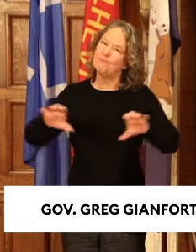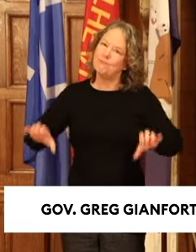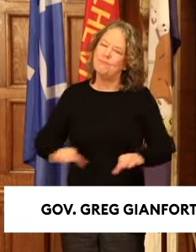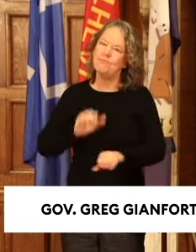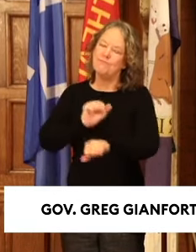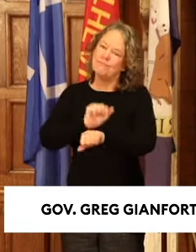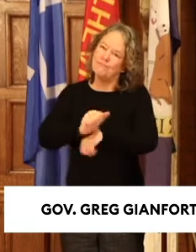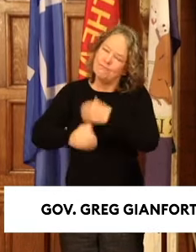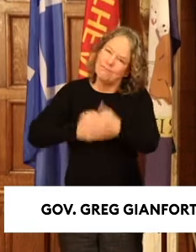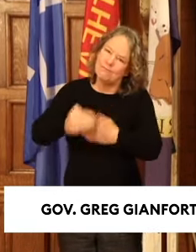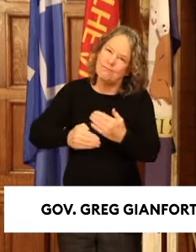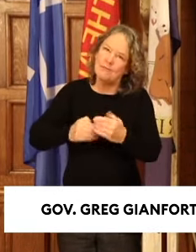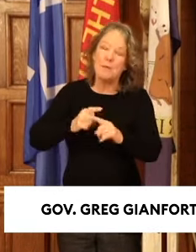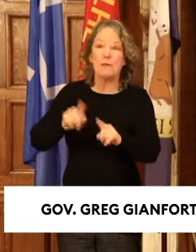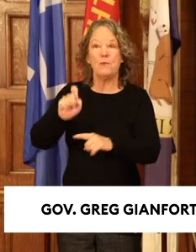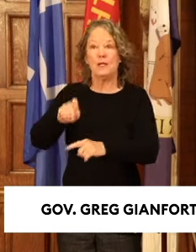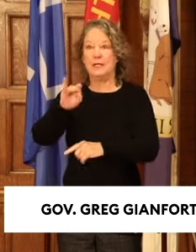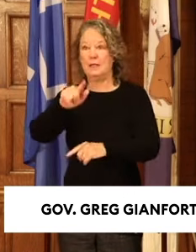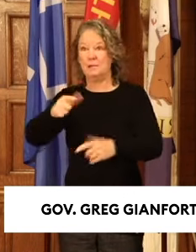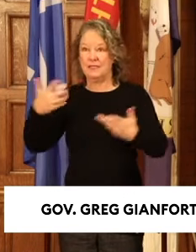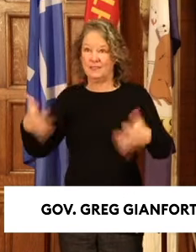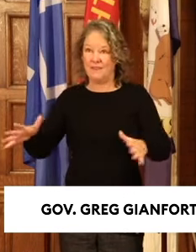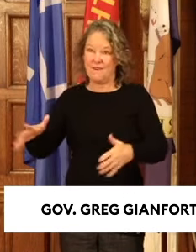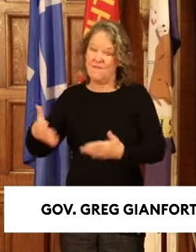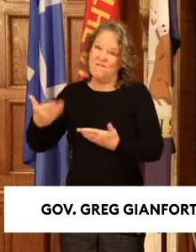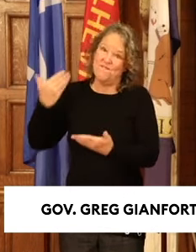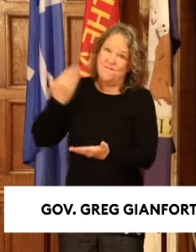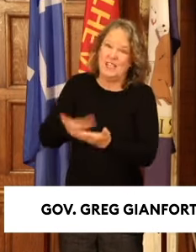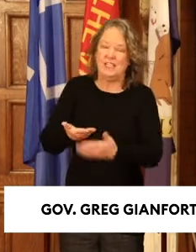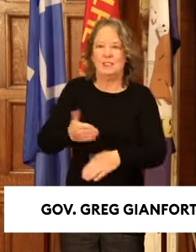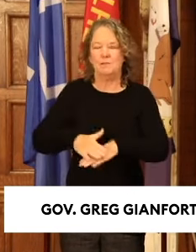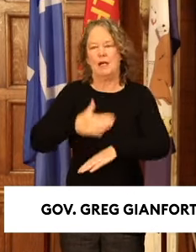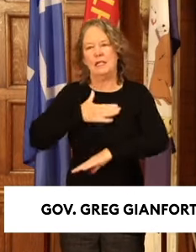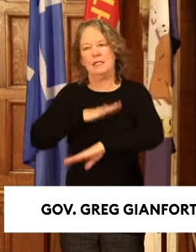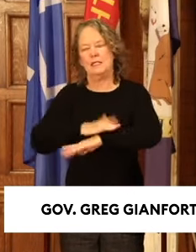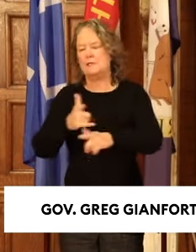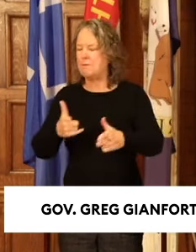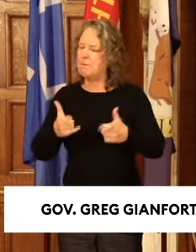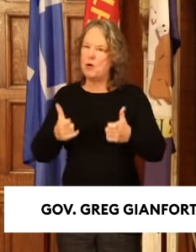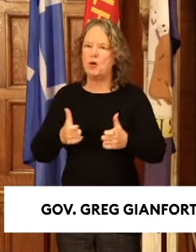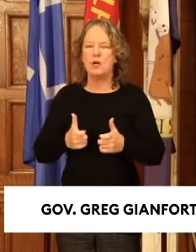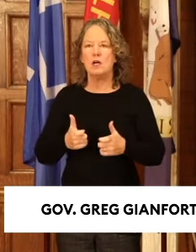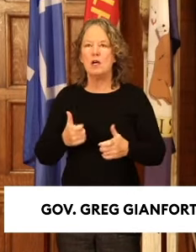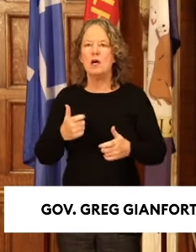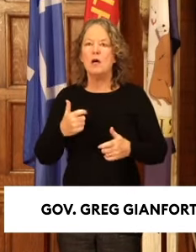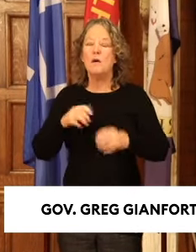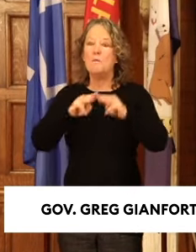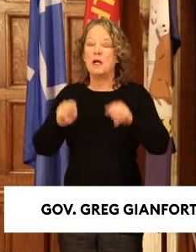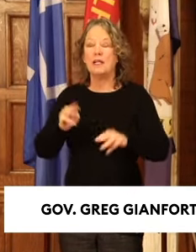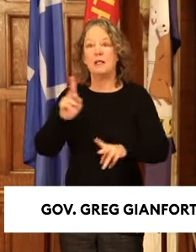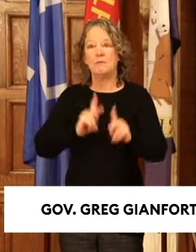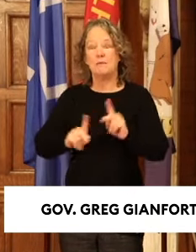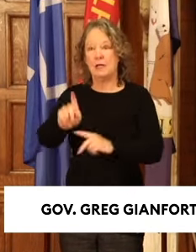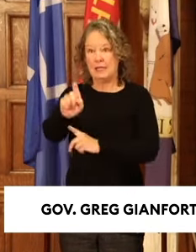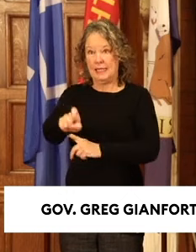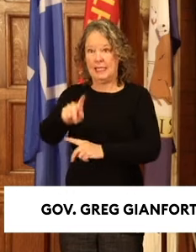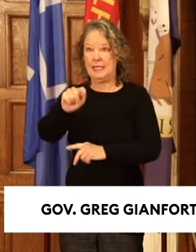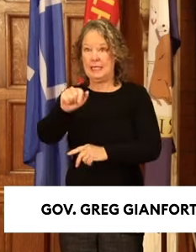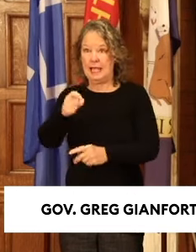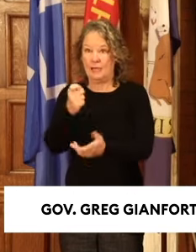get those tax bills across the finish line as quickly as possible. Montanans need tax relief now. Let's get it done.